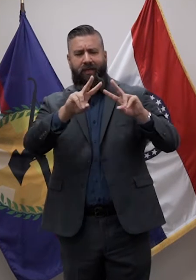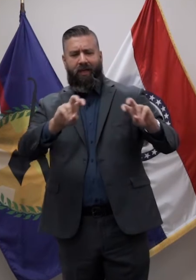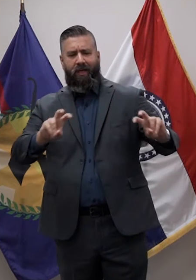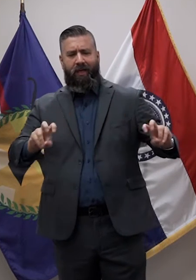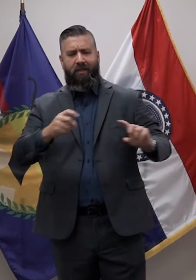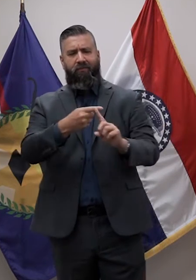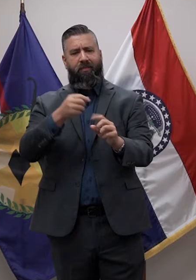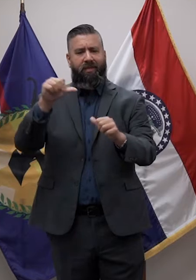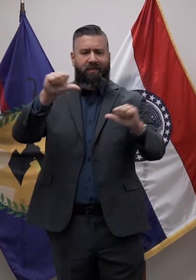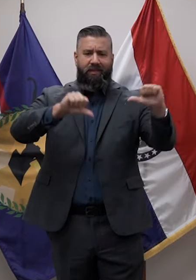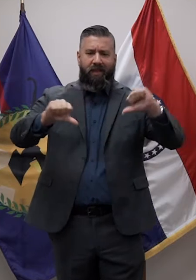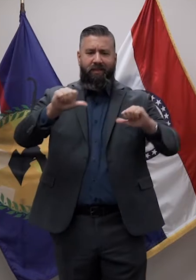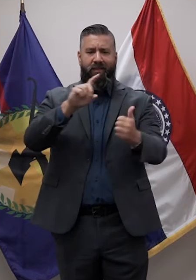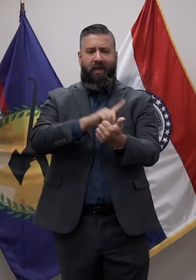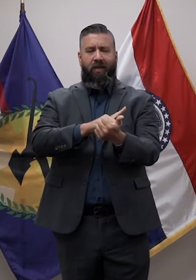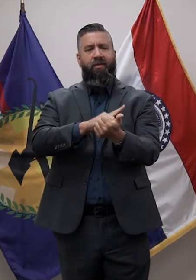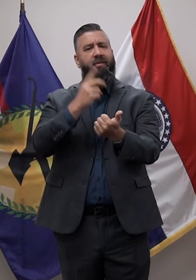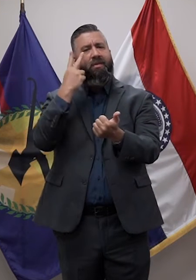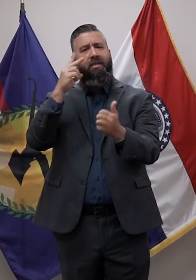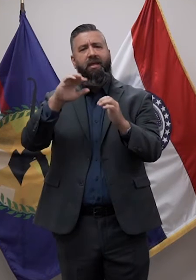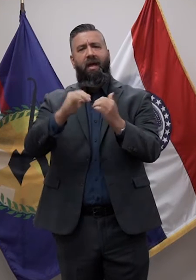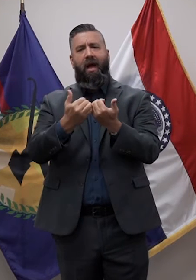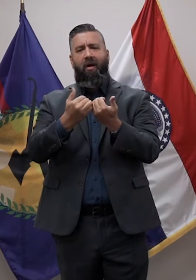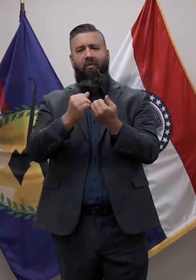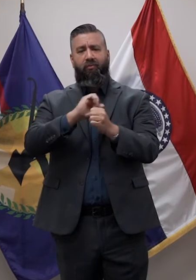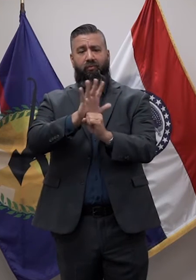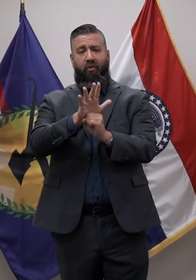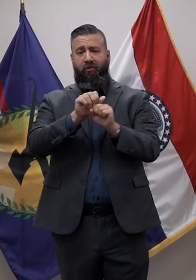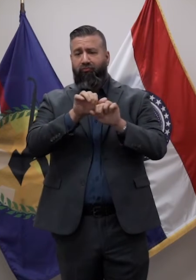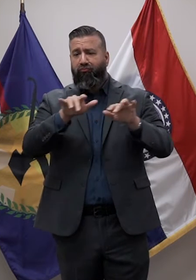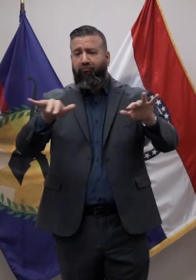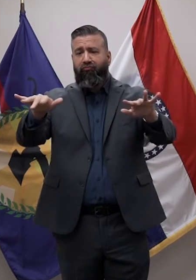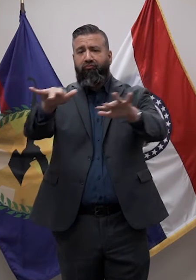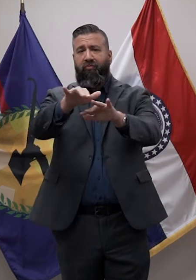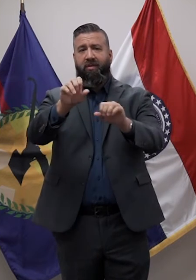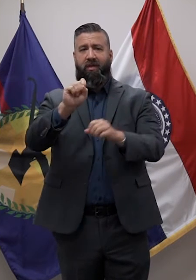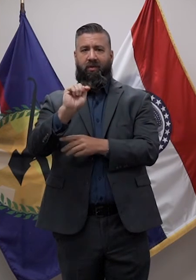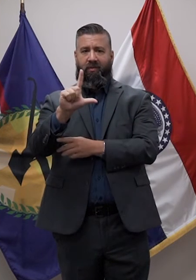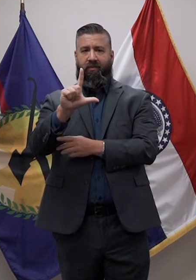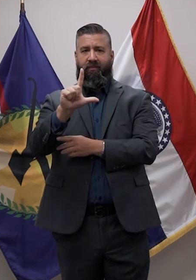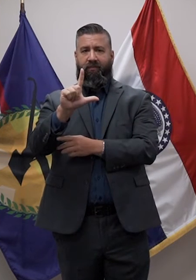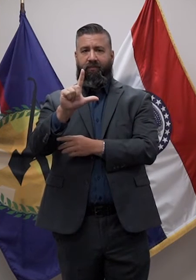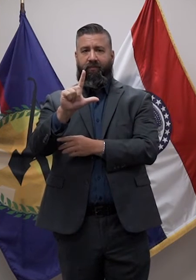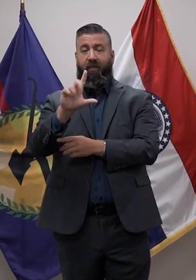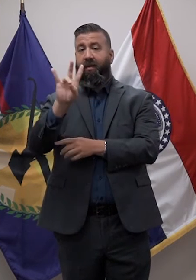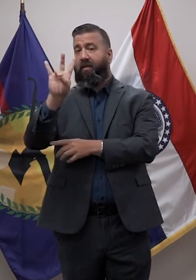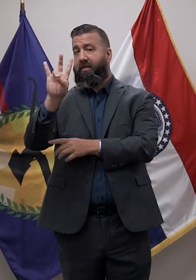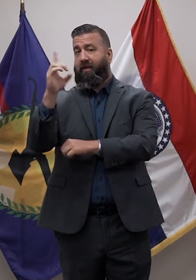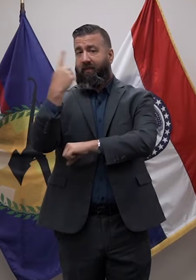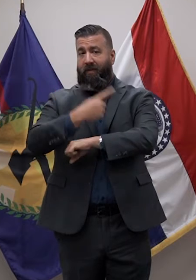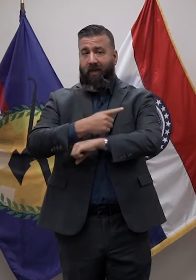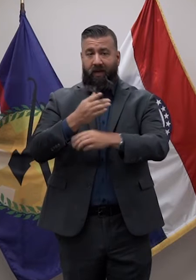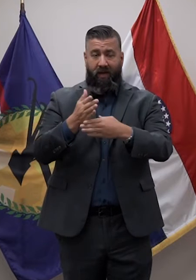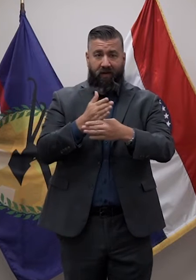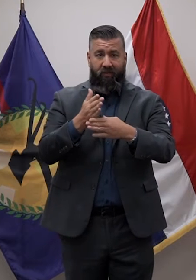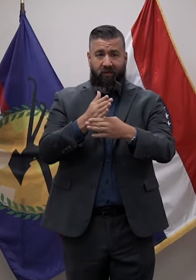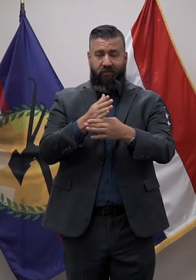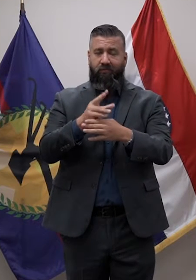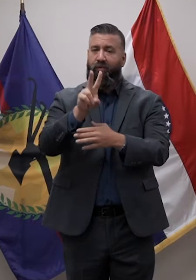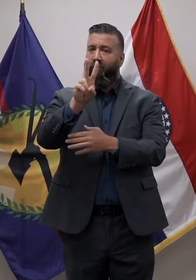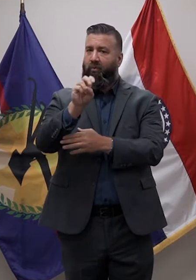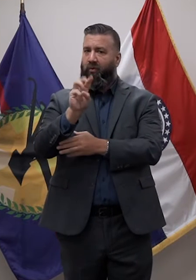determine how the virus is moving about in St. Louis County. The seven-day average of daily cases is at